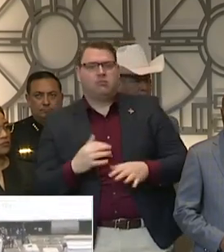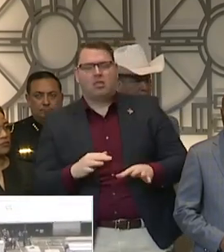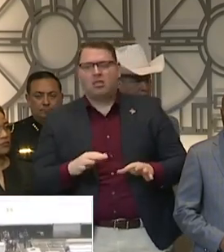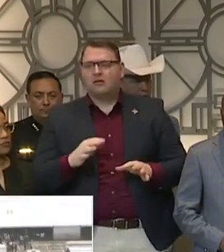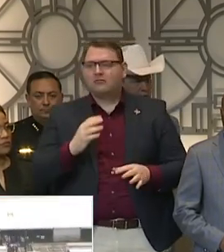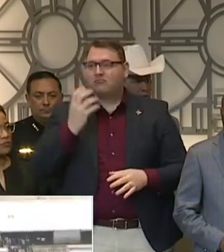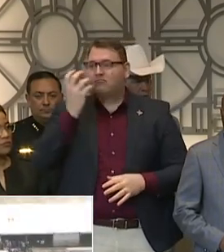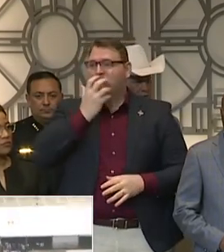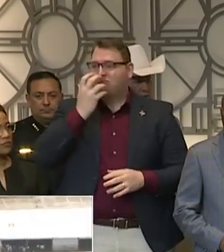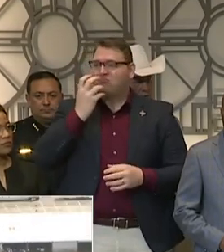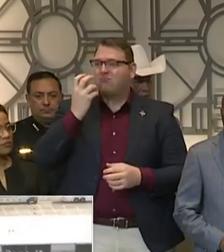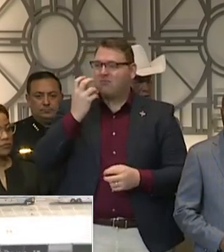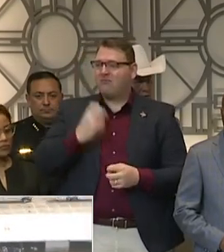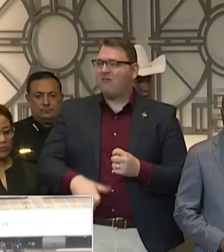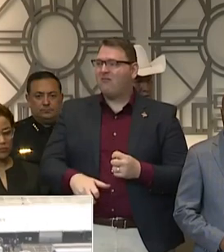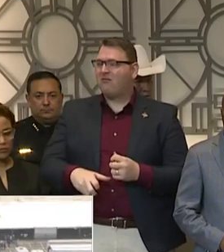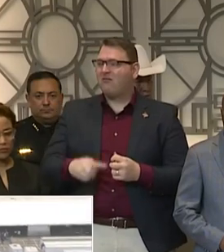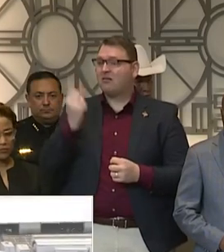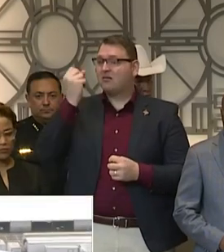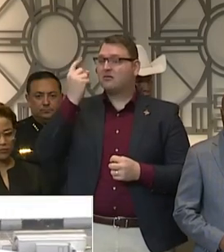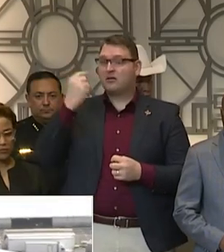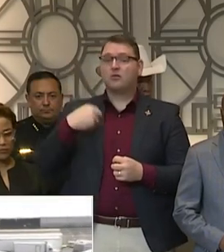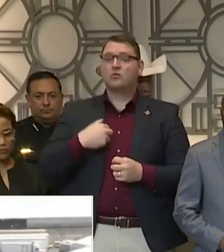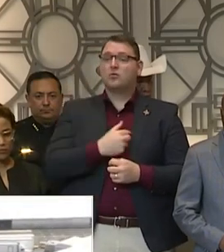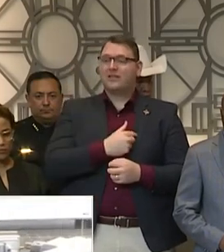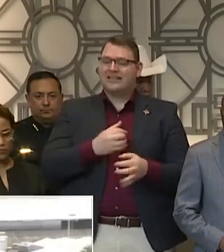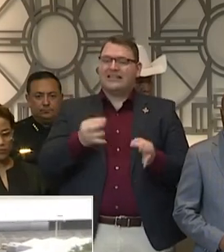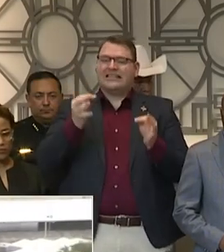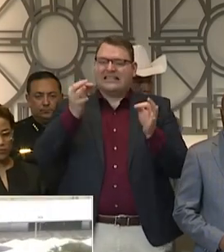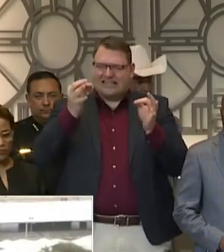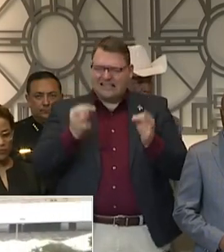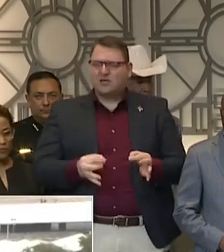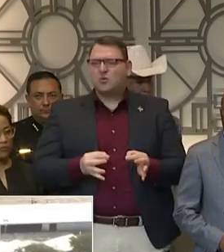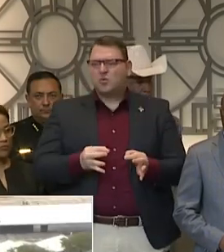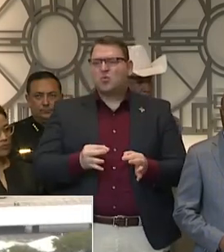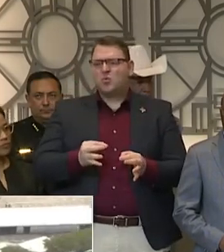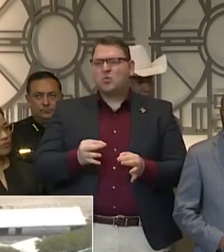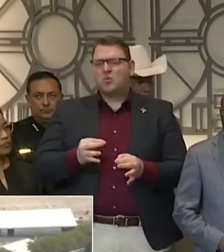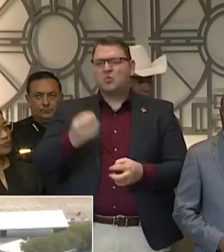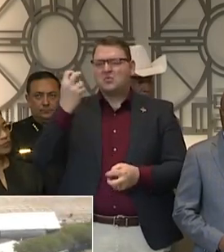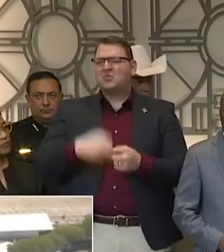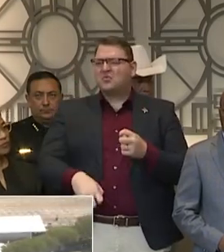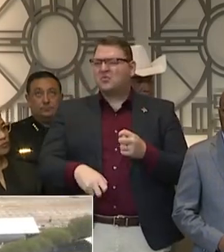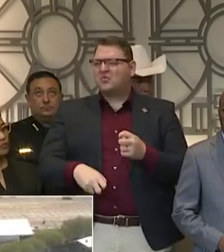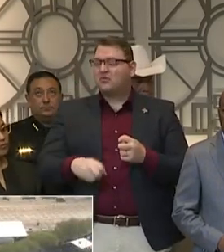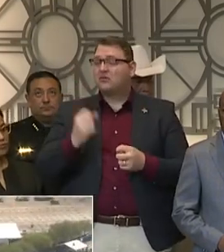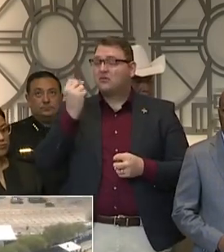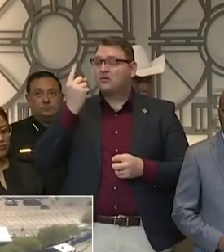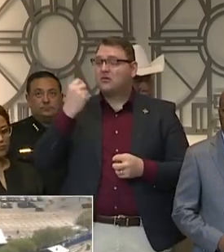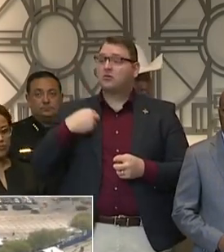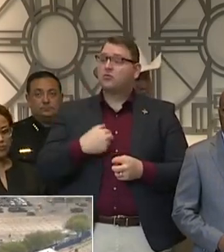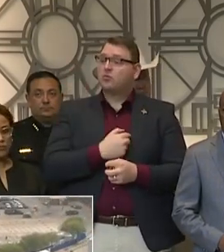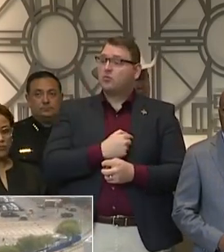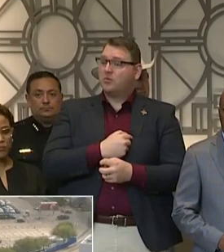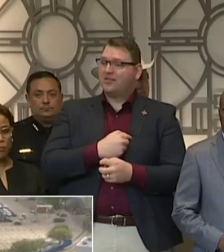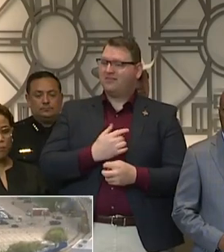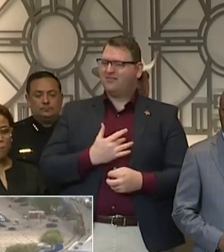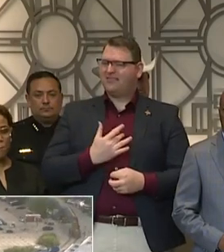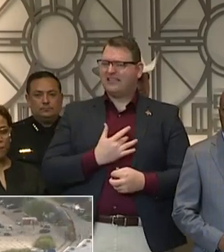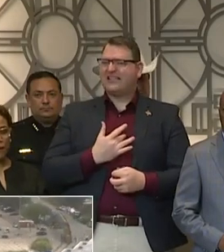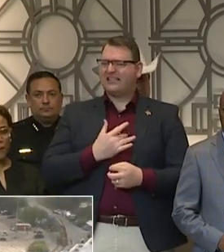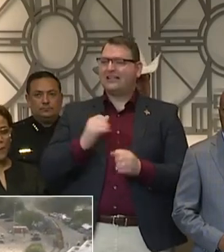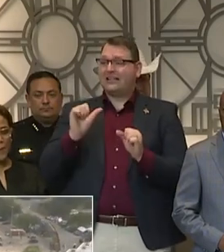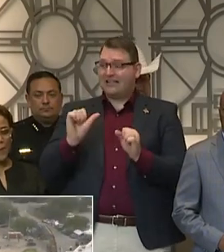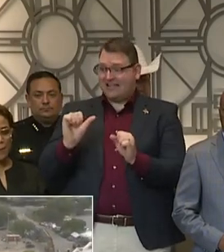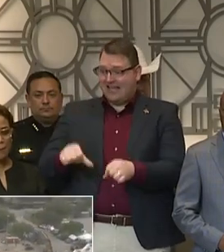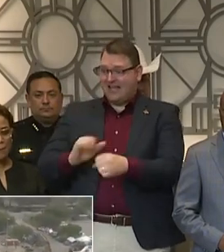to expect that at this point, hopefully I'm wrong, but we have every reason to expect that it can spread to many, many people in our community.